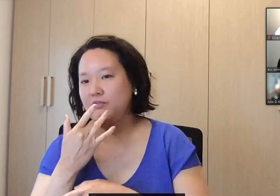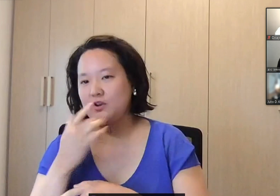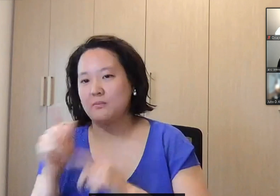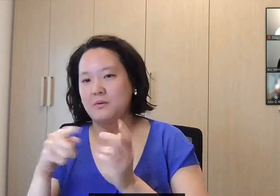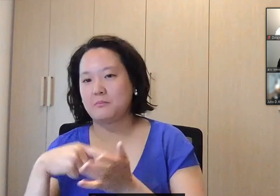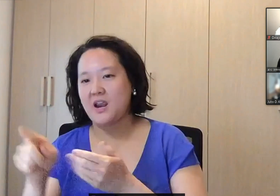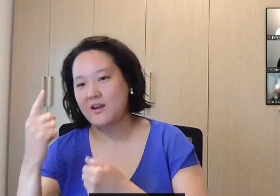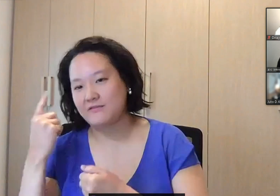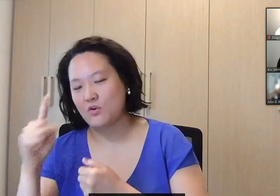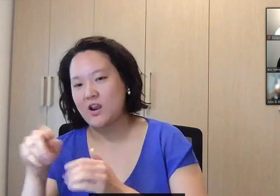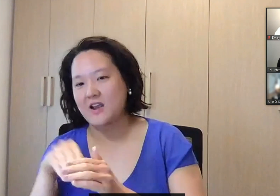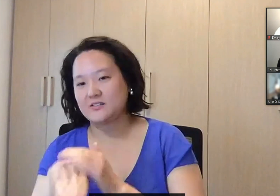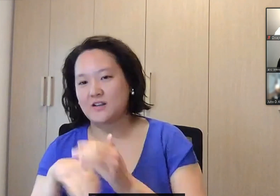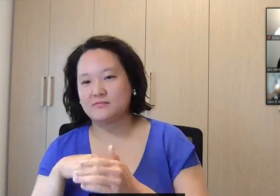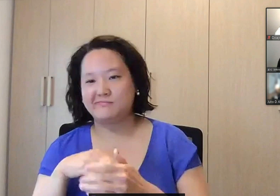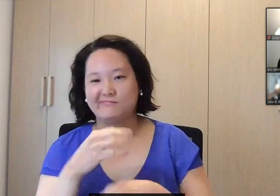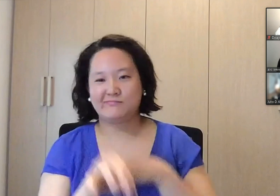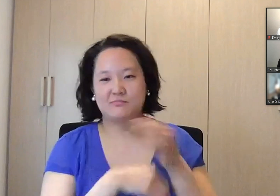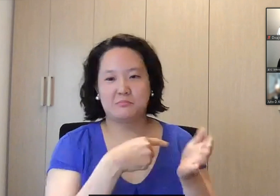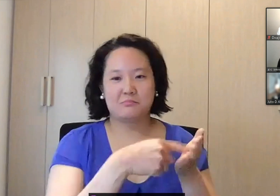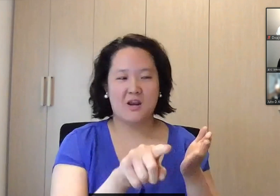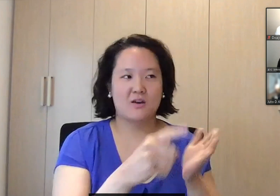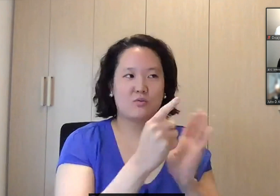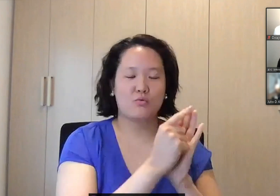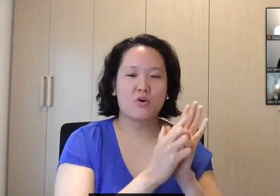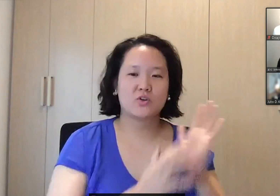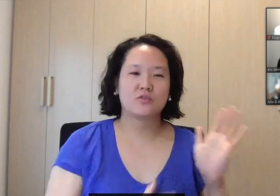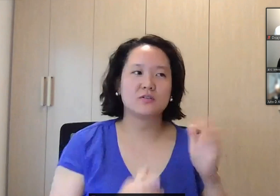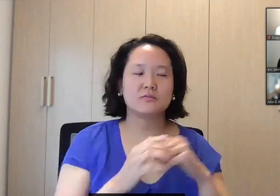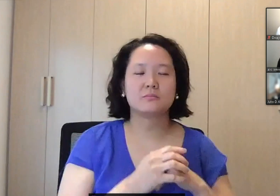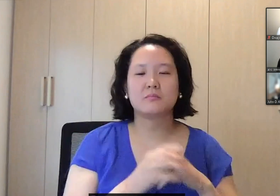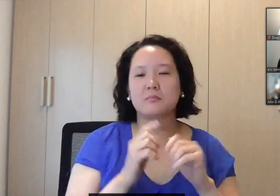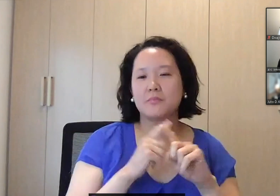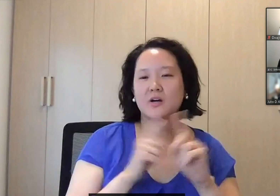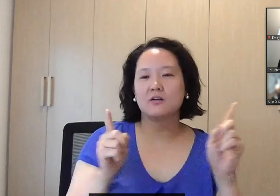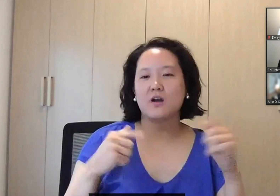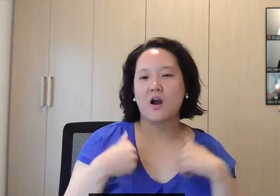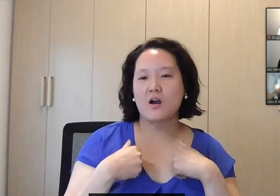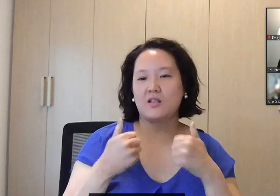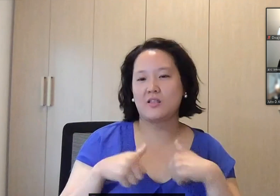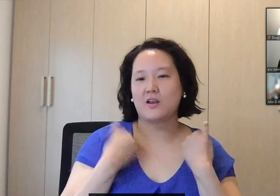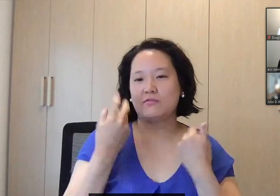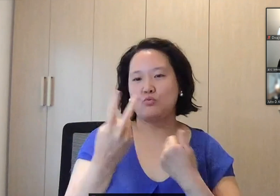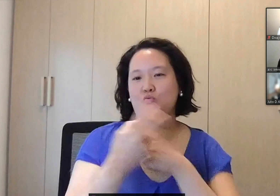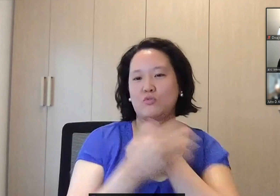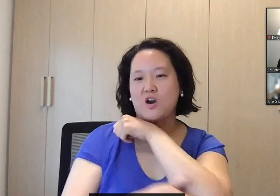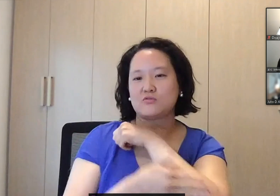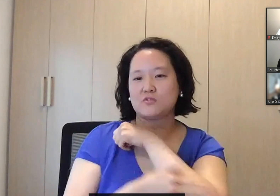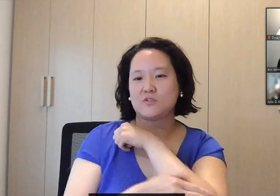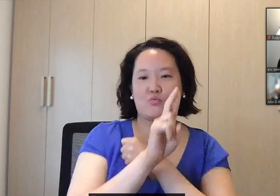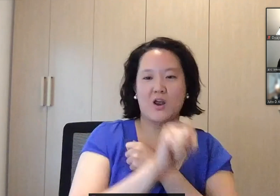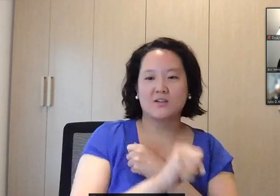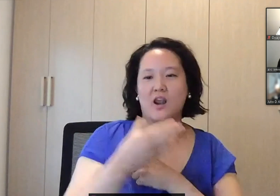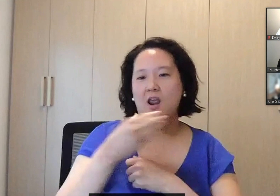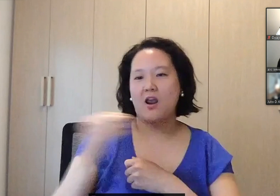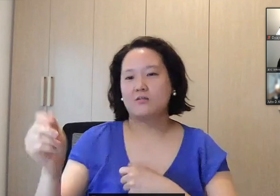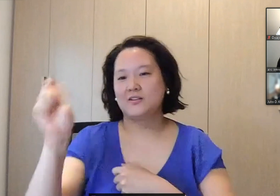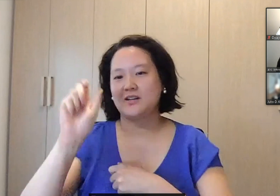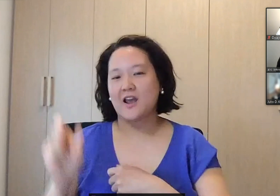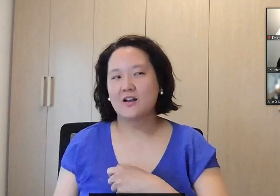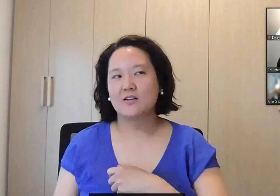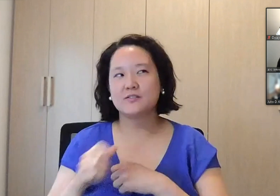comments, but I do support them. And you're right. I think it's better to pay for access now in the design stage rather than later.